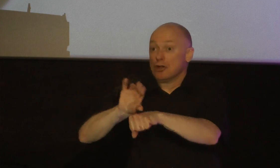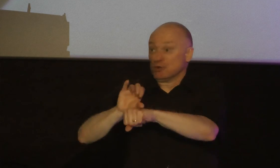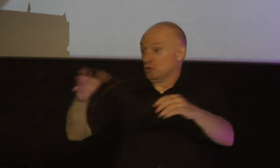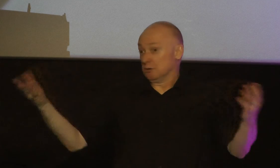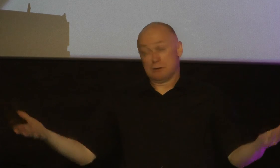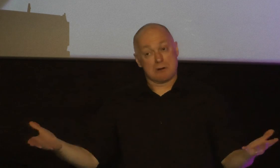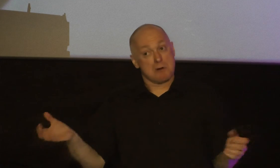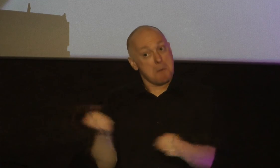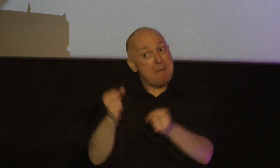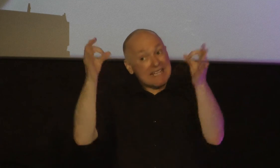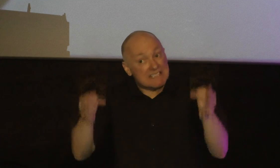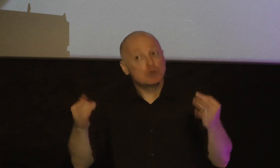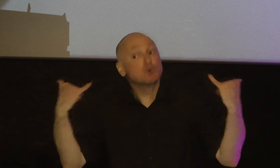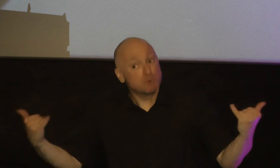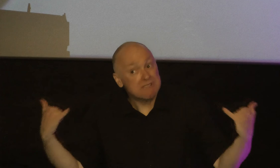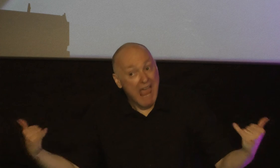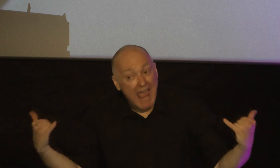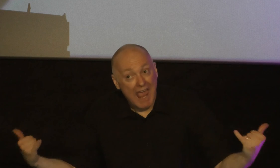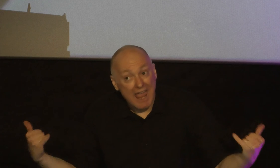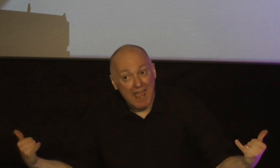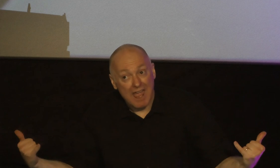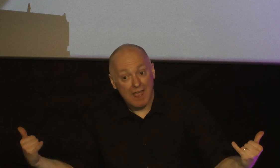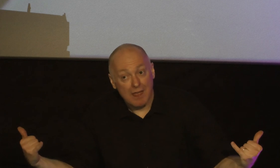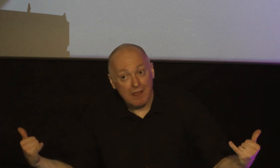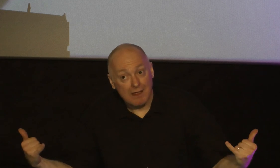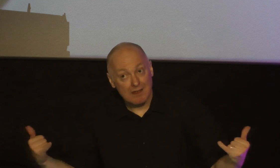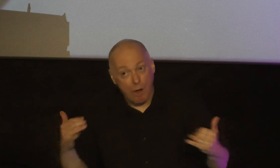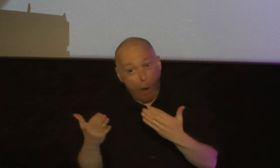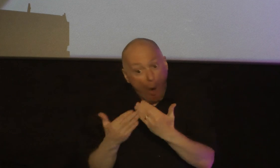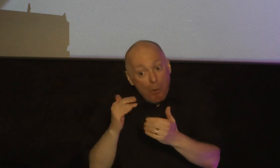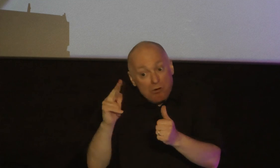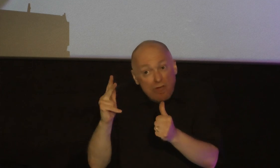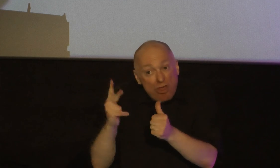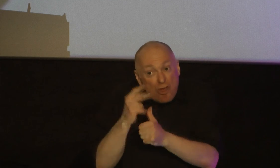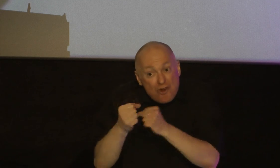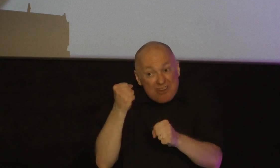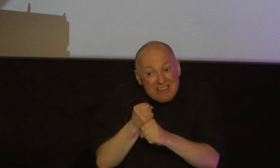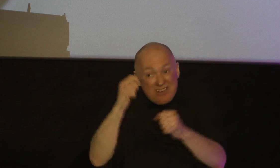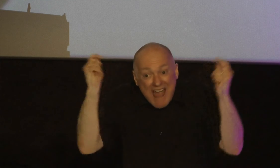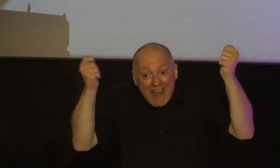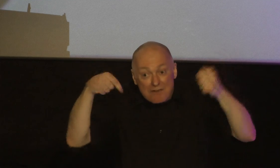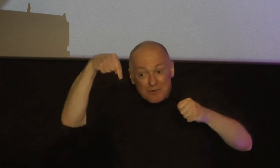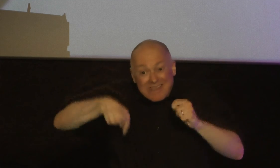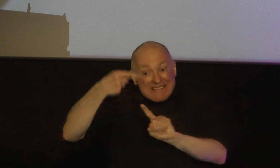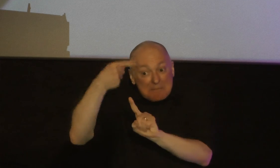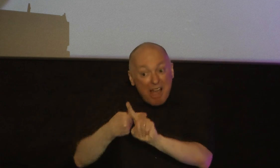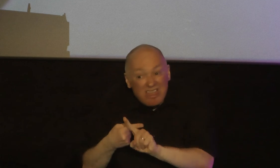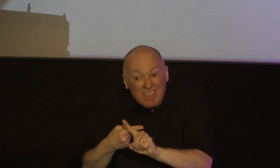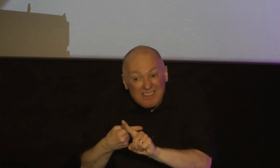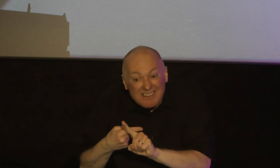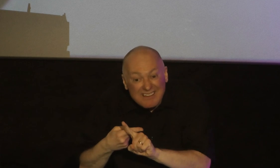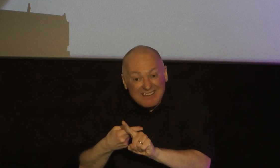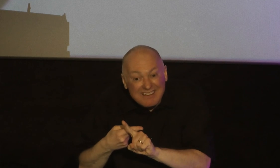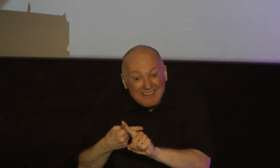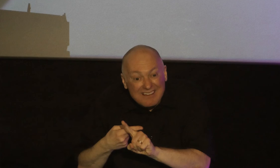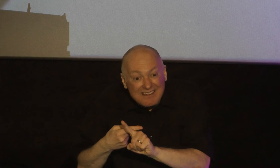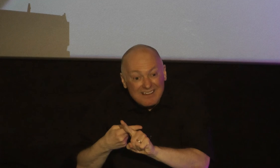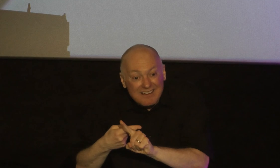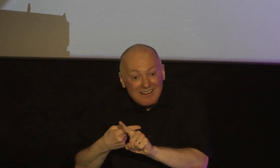a decision today as we approach our third year anniversary this month I'm asking you